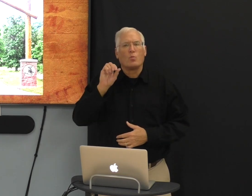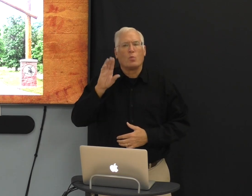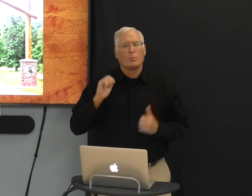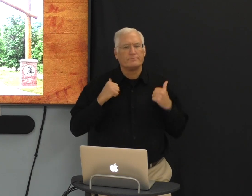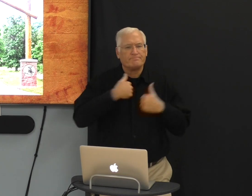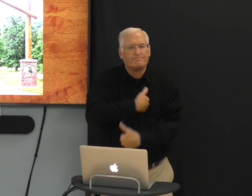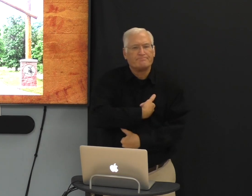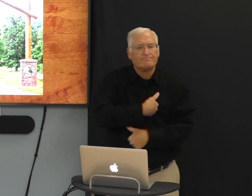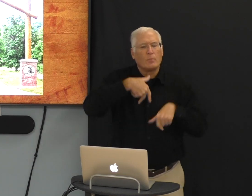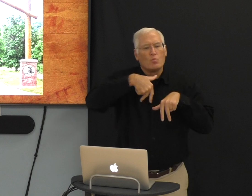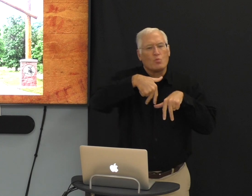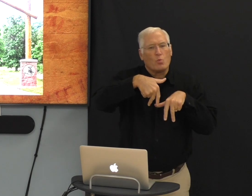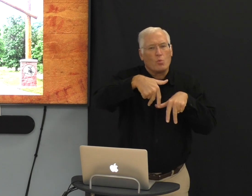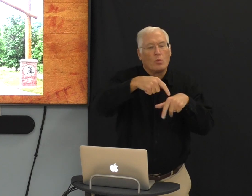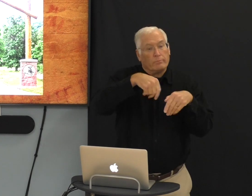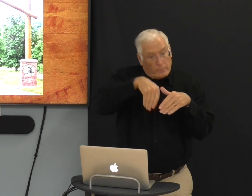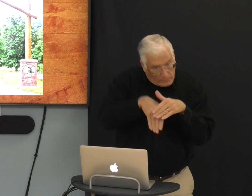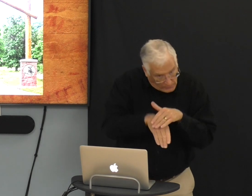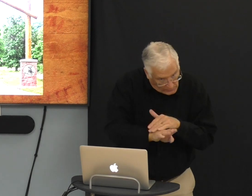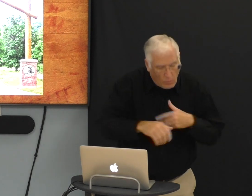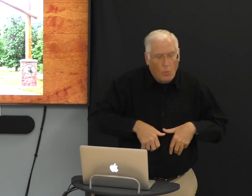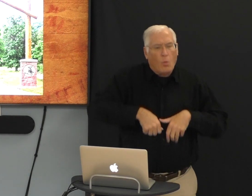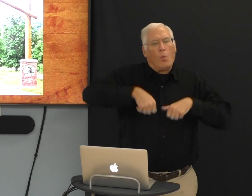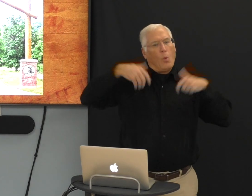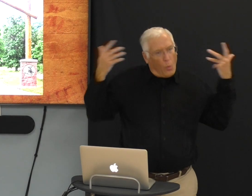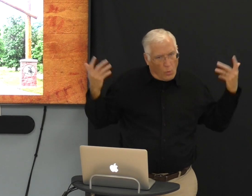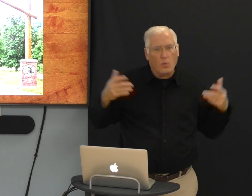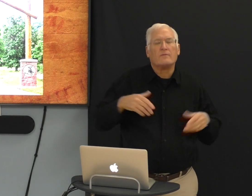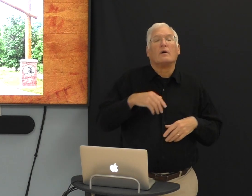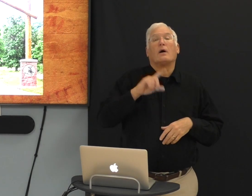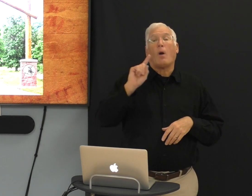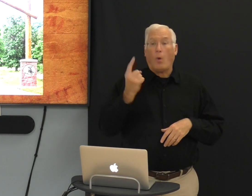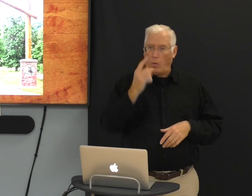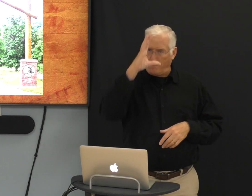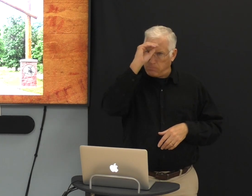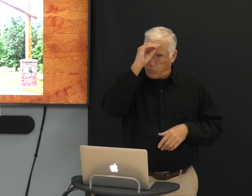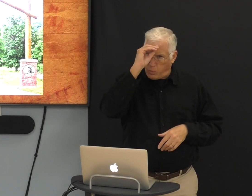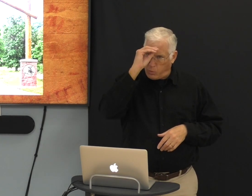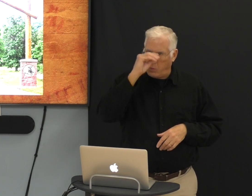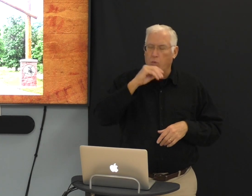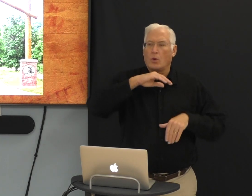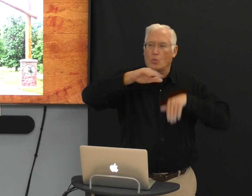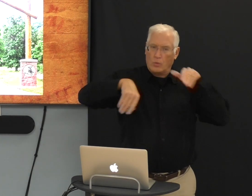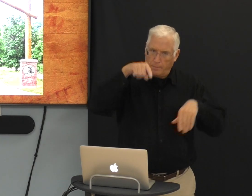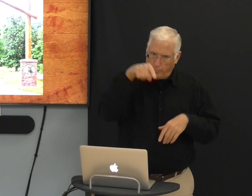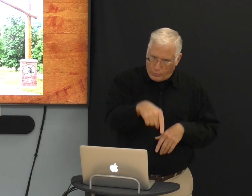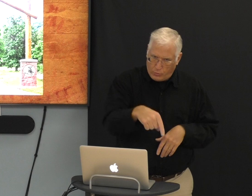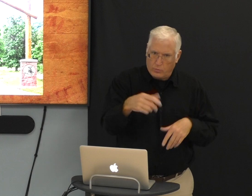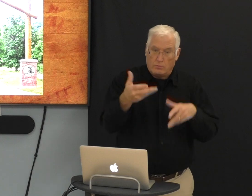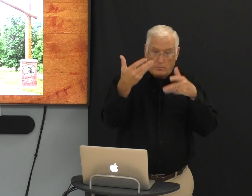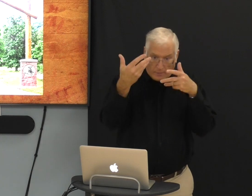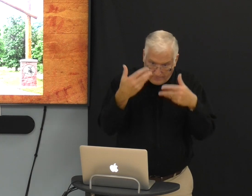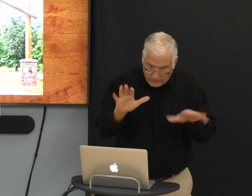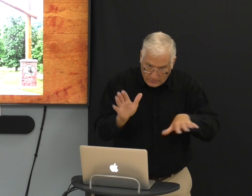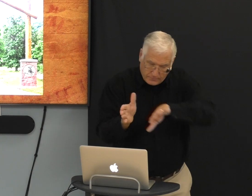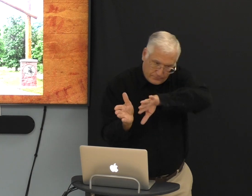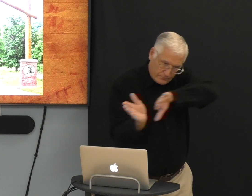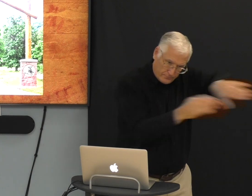You have to cover yourself when you walk. And then when you get to the pool you can take it out. Only the boys finish